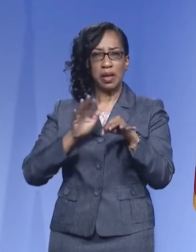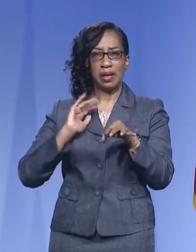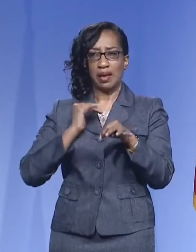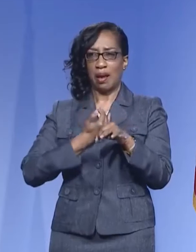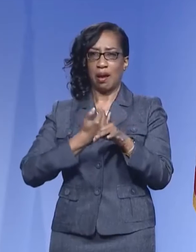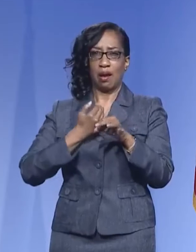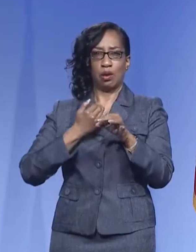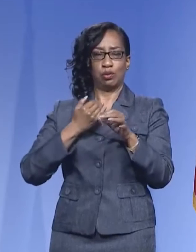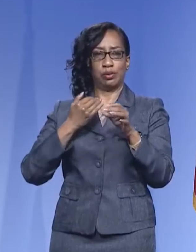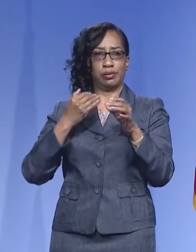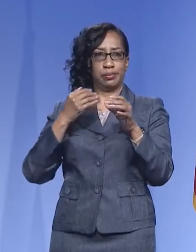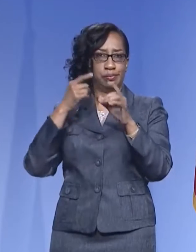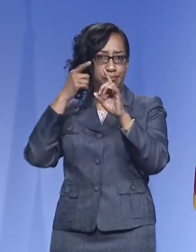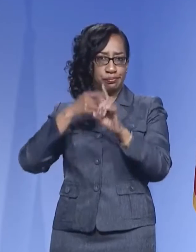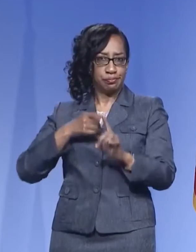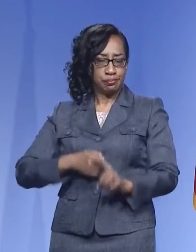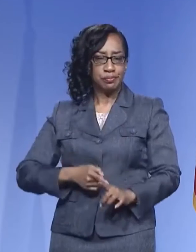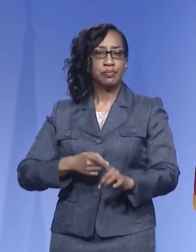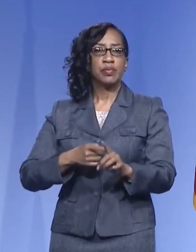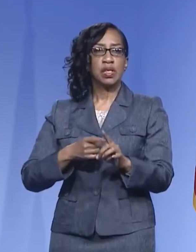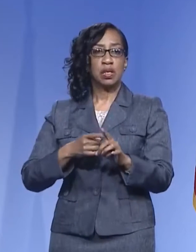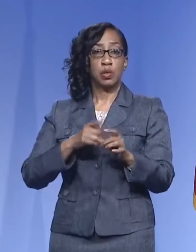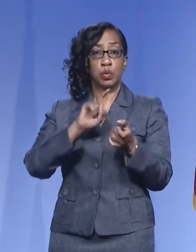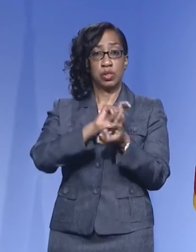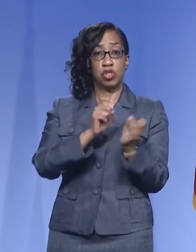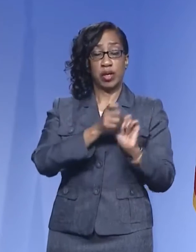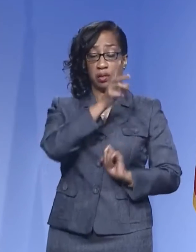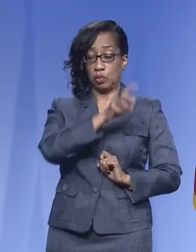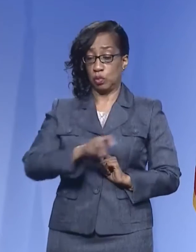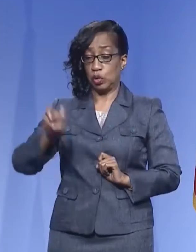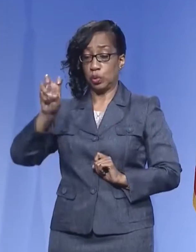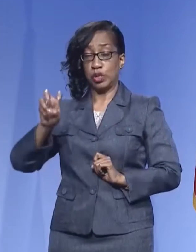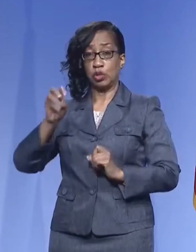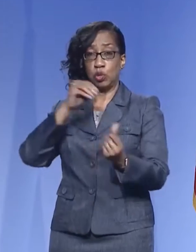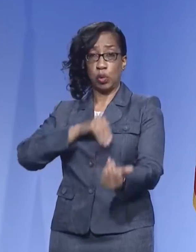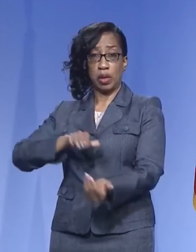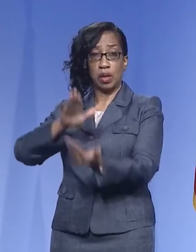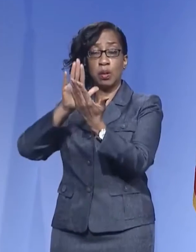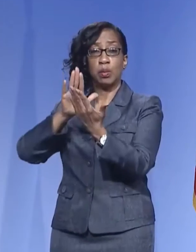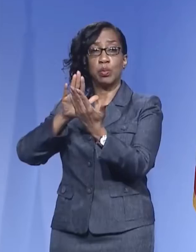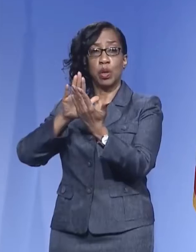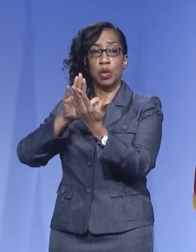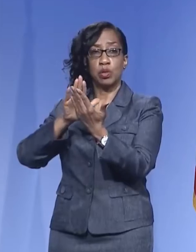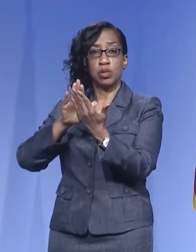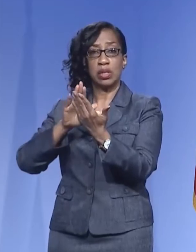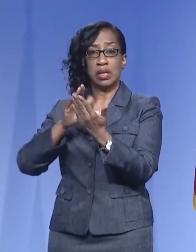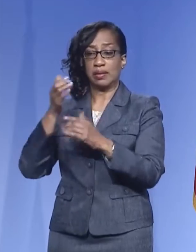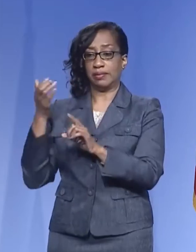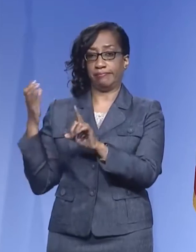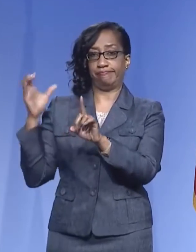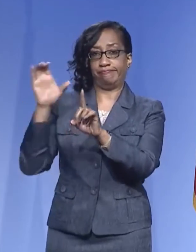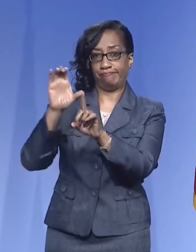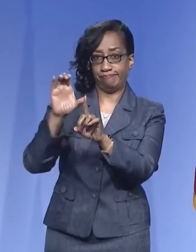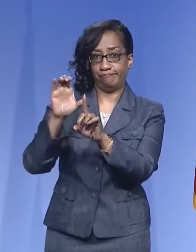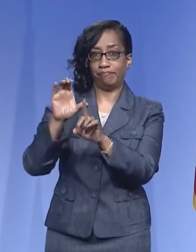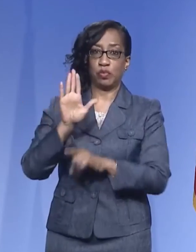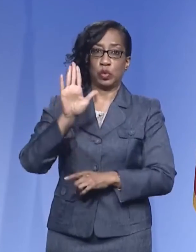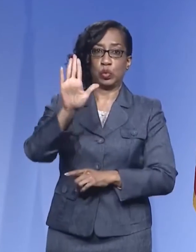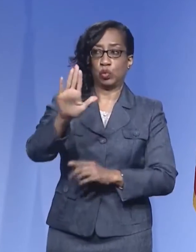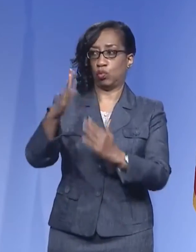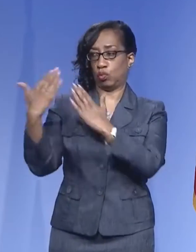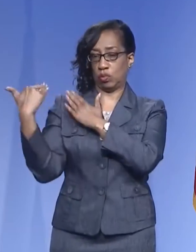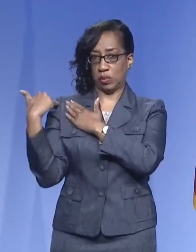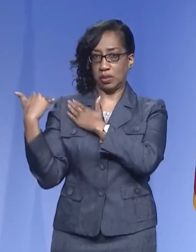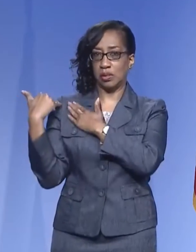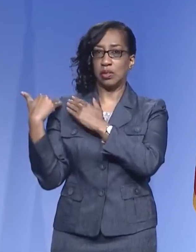approaches from a mandatory approach to a approach more consistent with personal responsibility. In just to remind